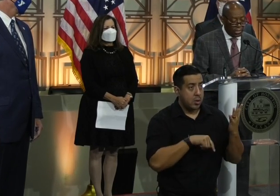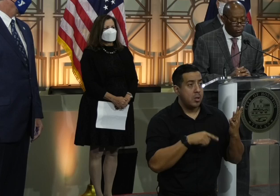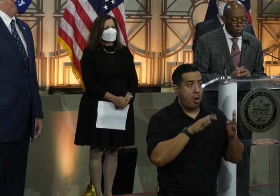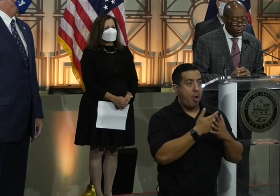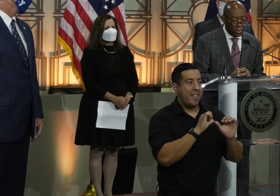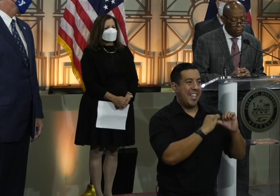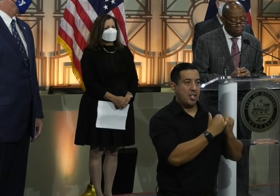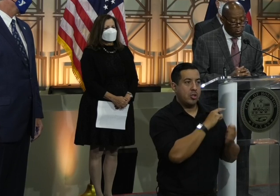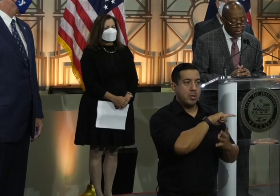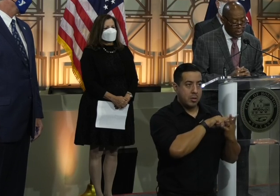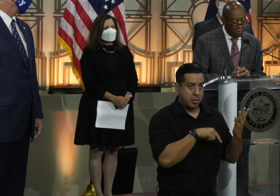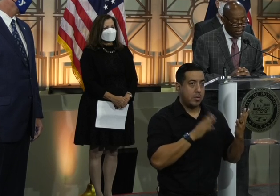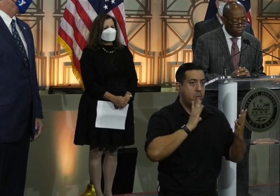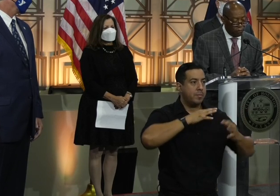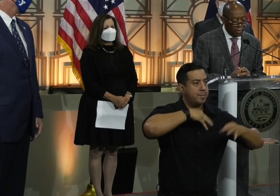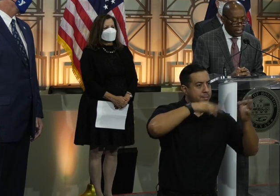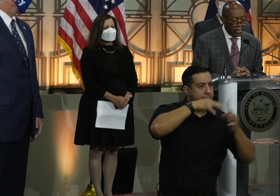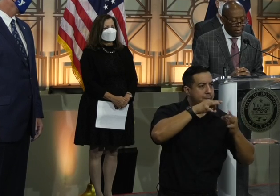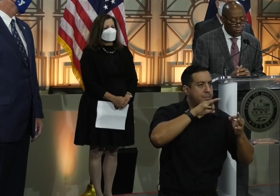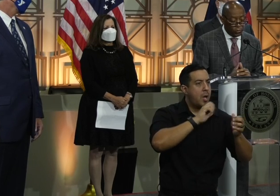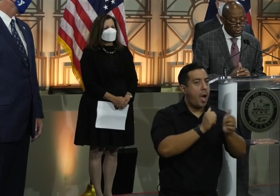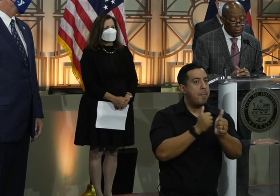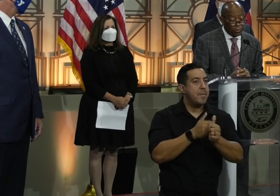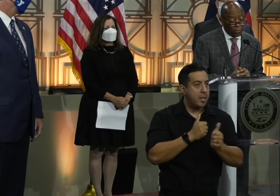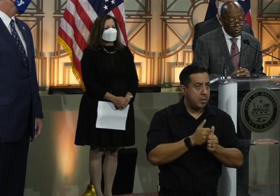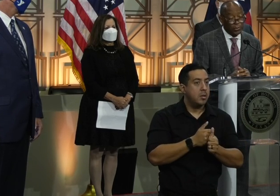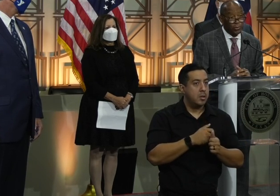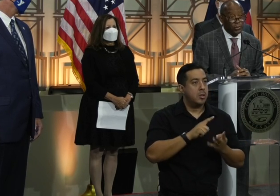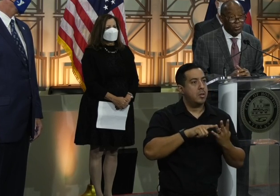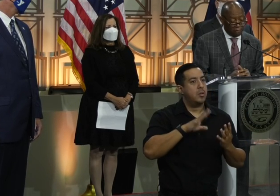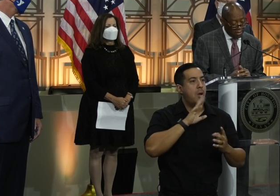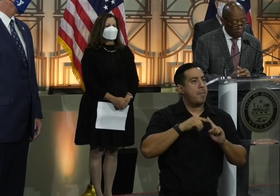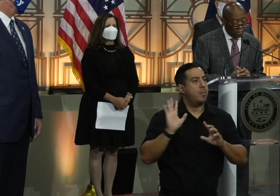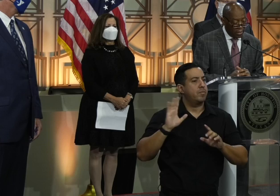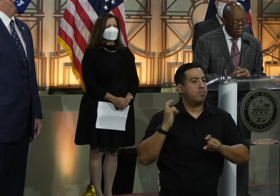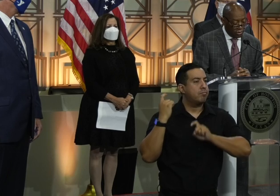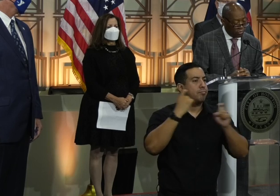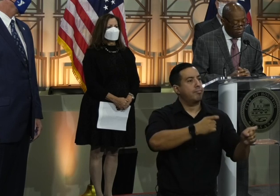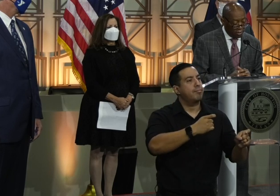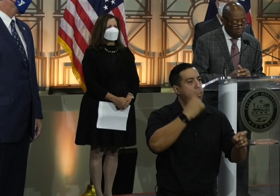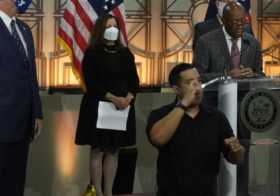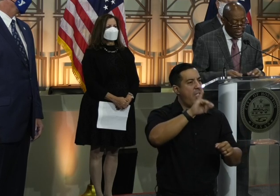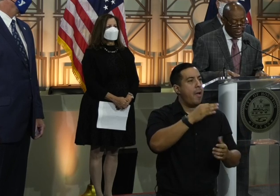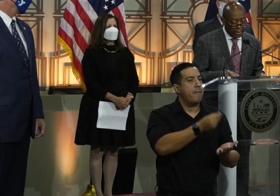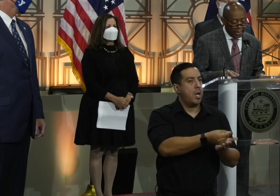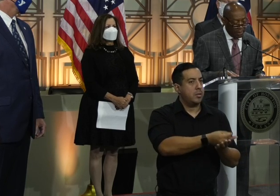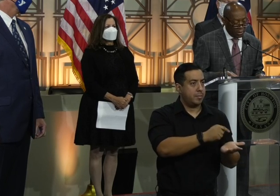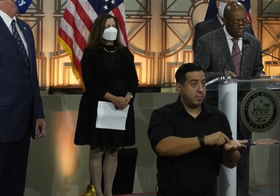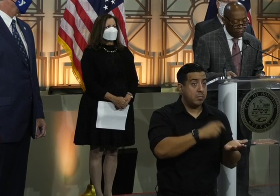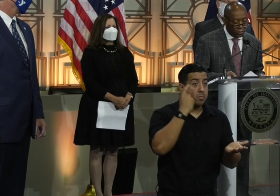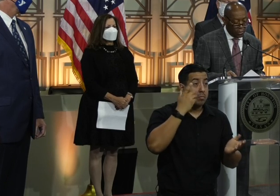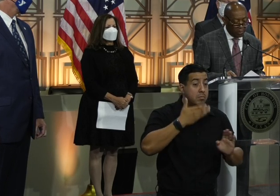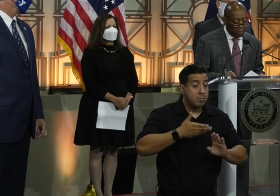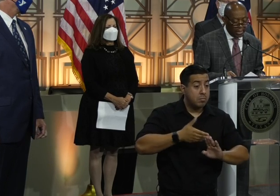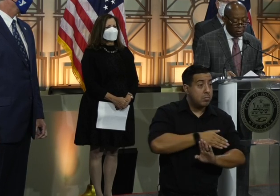agencies who will share important updates and announce new generous donations to the fund. Since the very beginning, they came